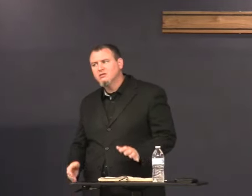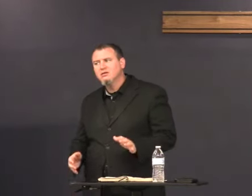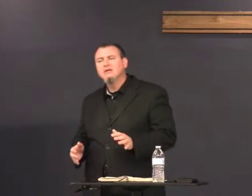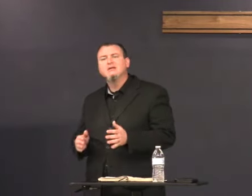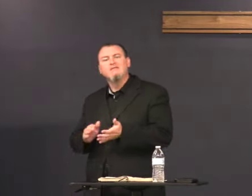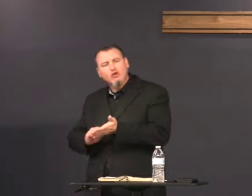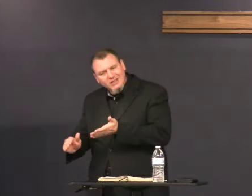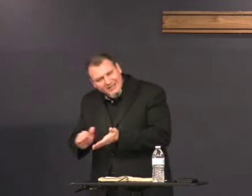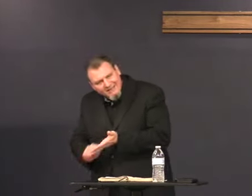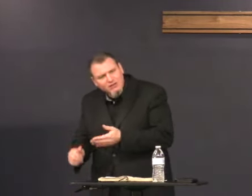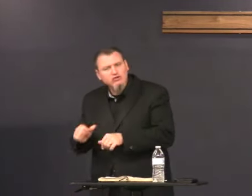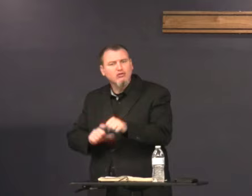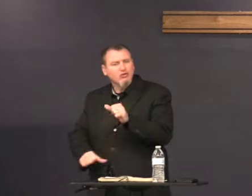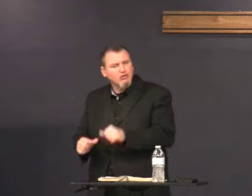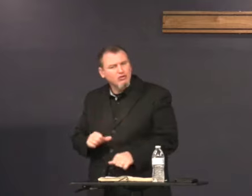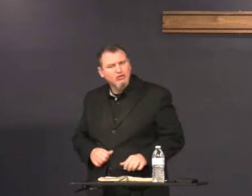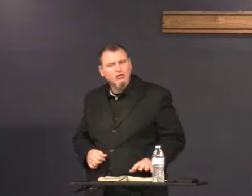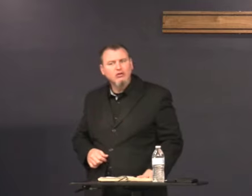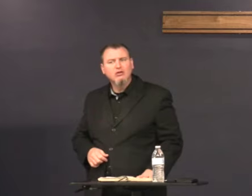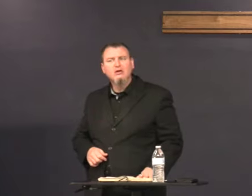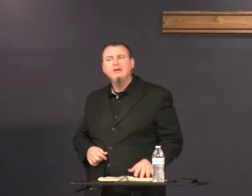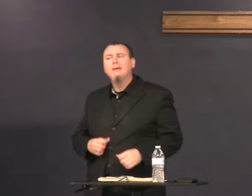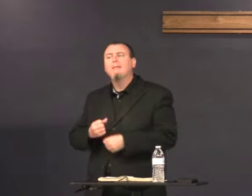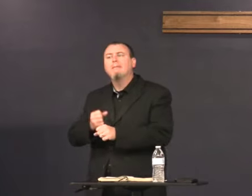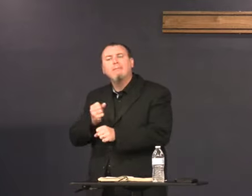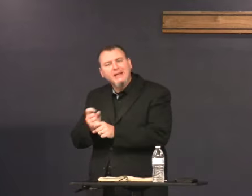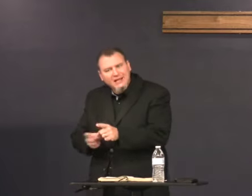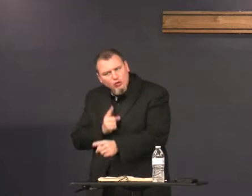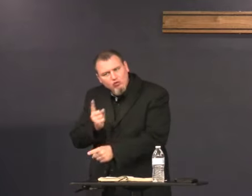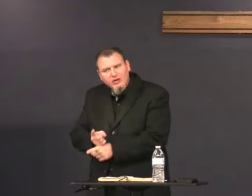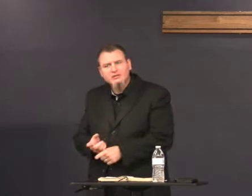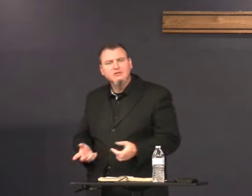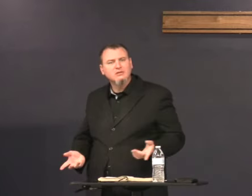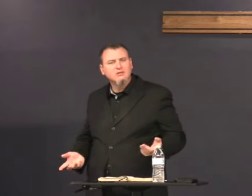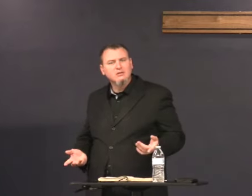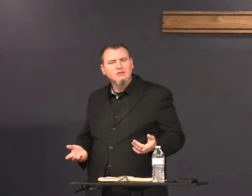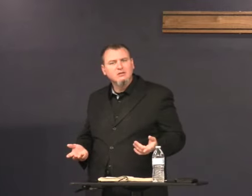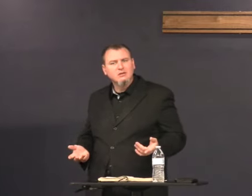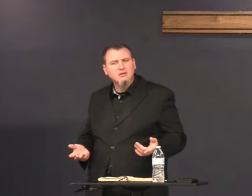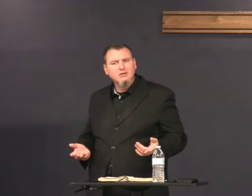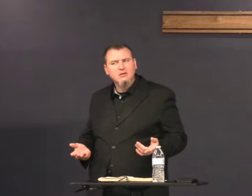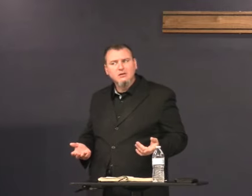enemies some enmity you have to solve them you have to forgive each other and make things right